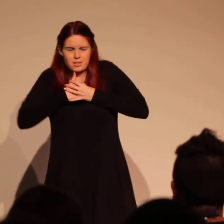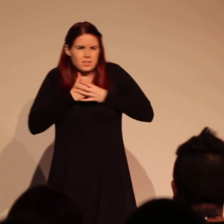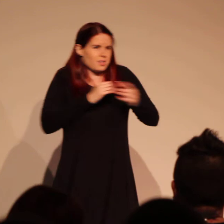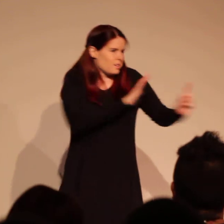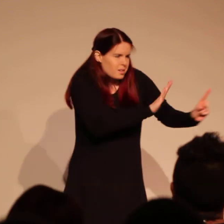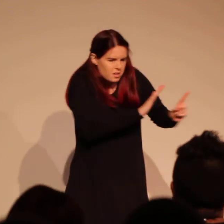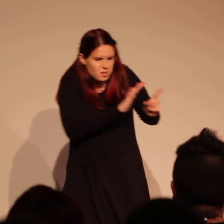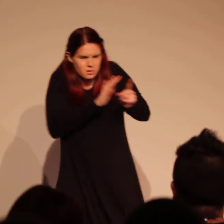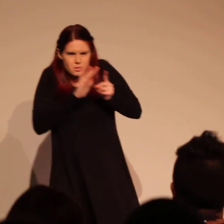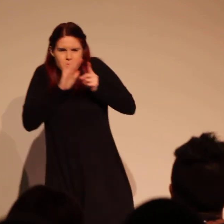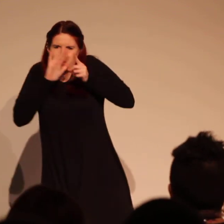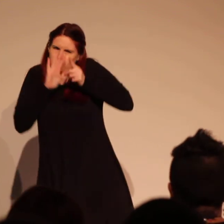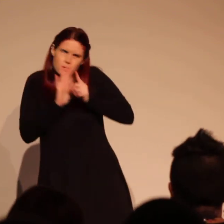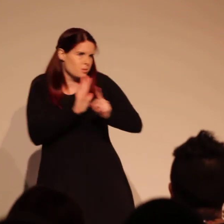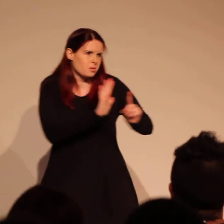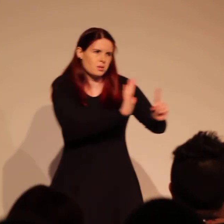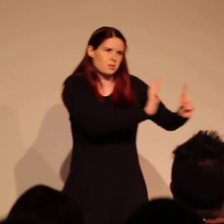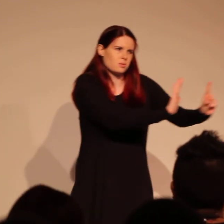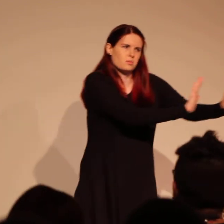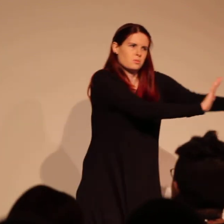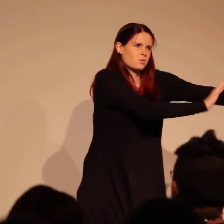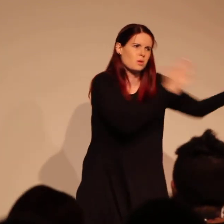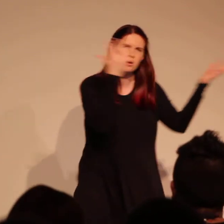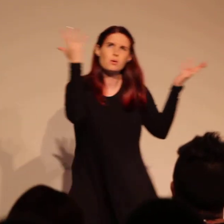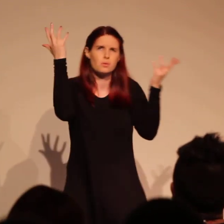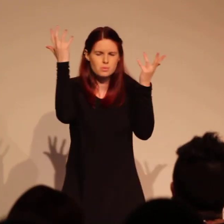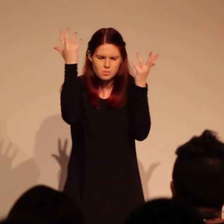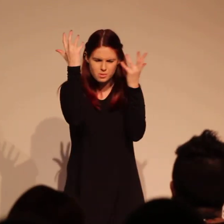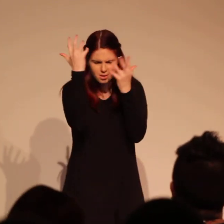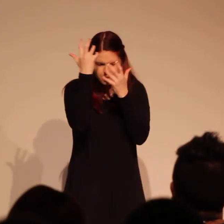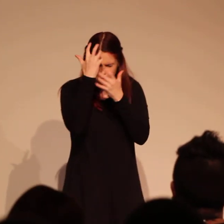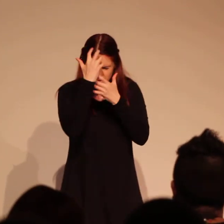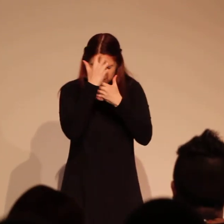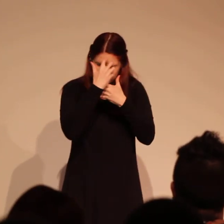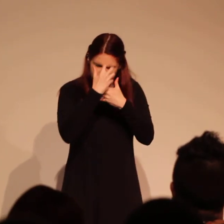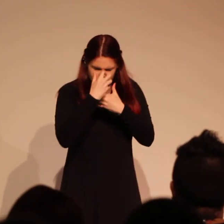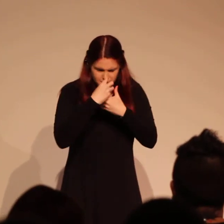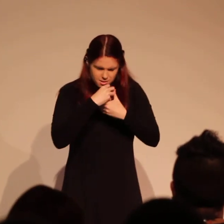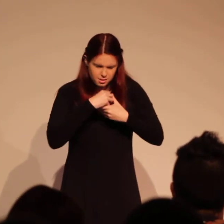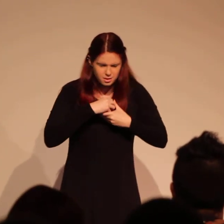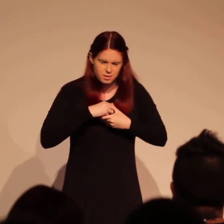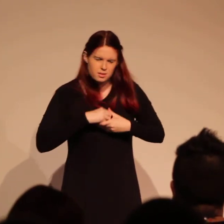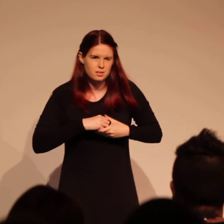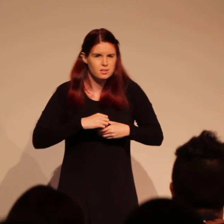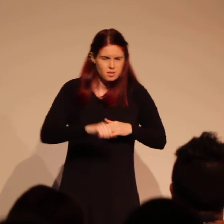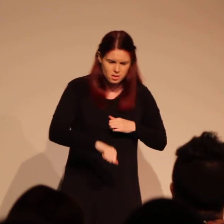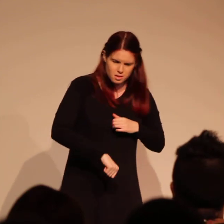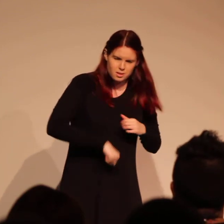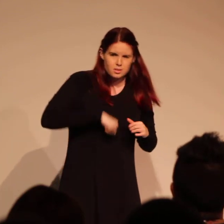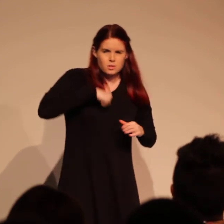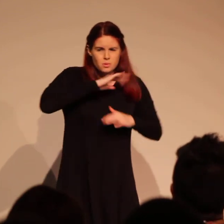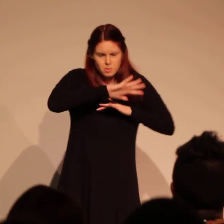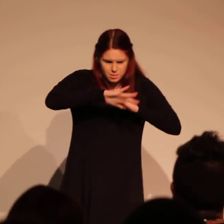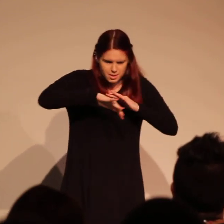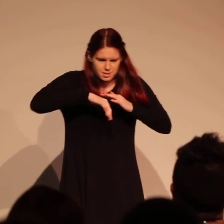are.You come too close toicting all the walls. It's where my